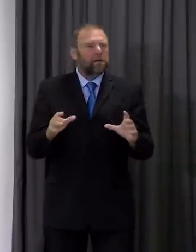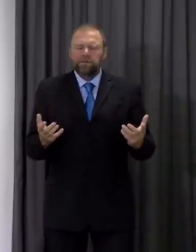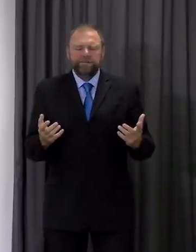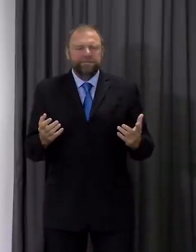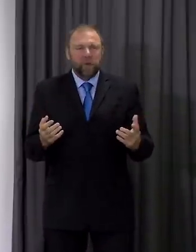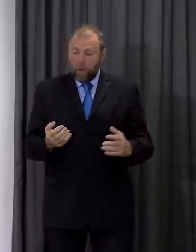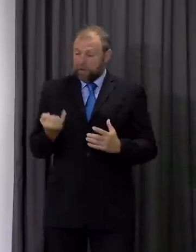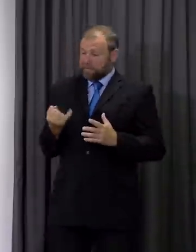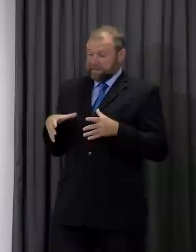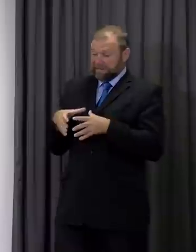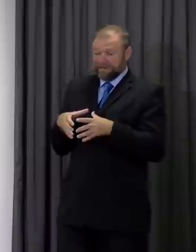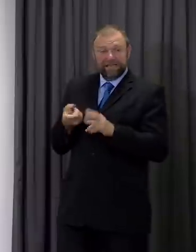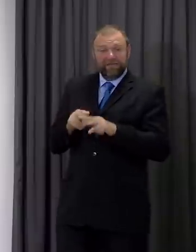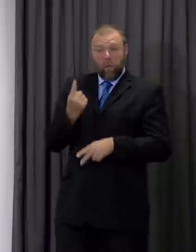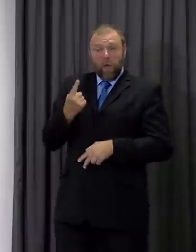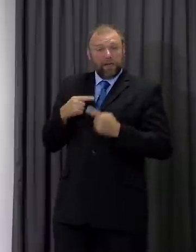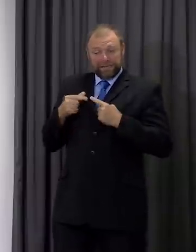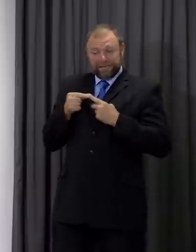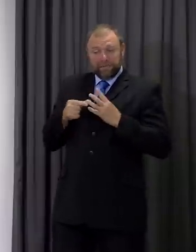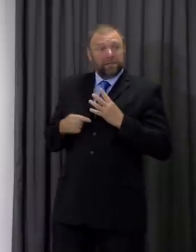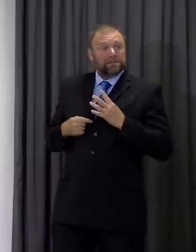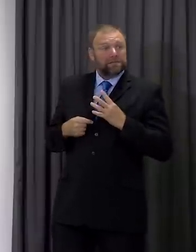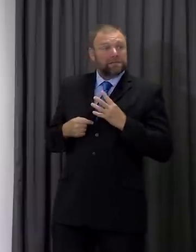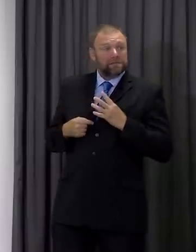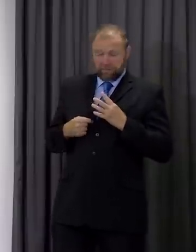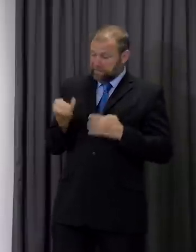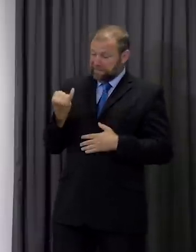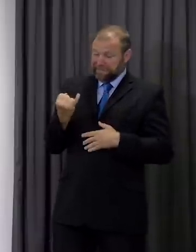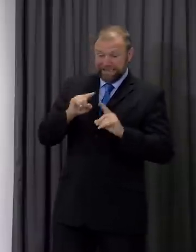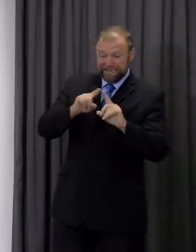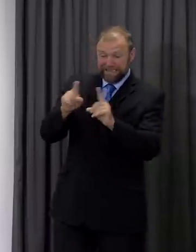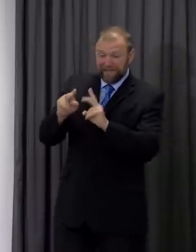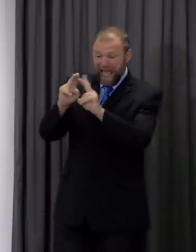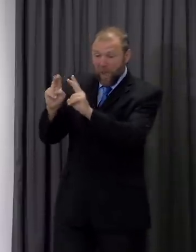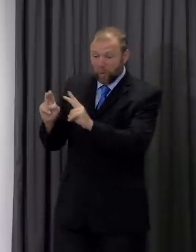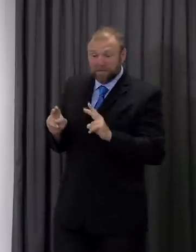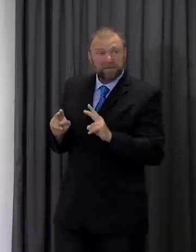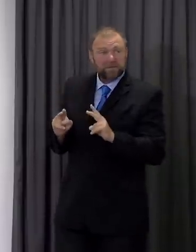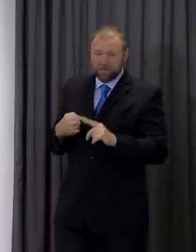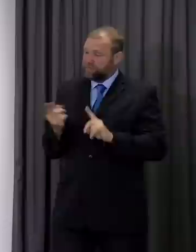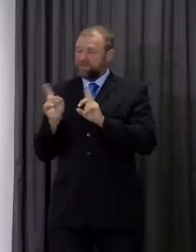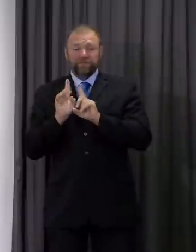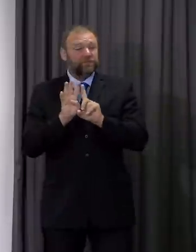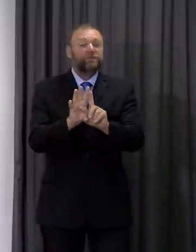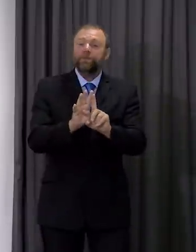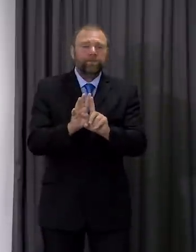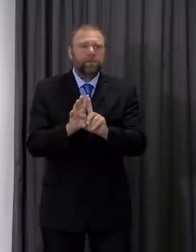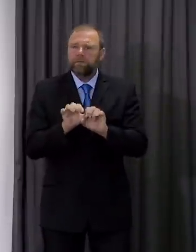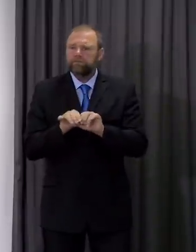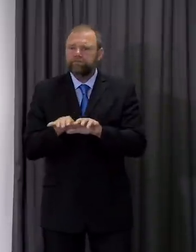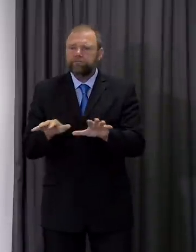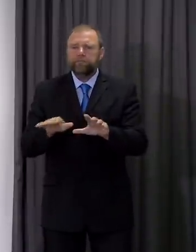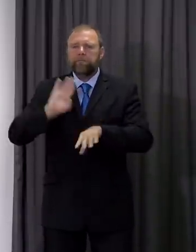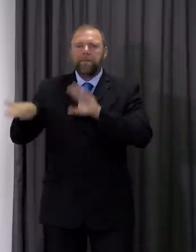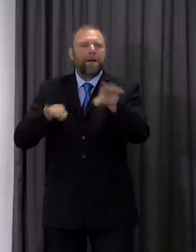coronavirus, that could then go into six different households and you can see how the change of transmission could spread quite rapidly. So it's important that we stick